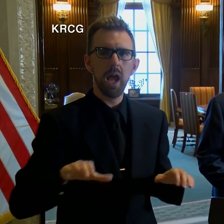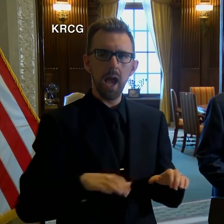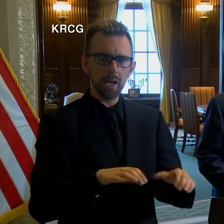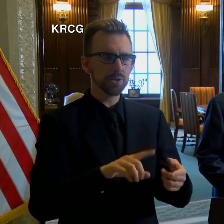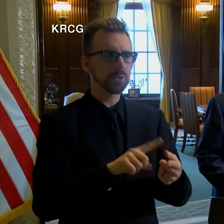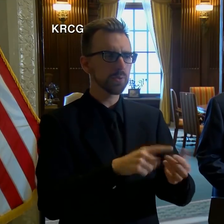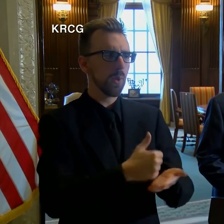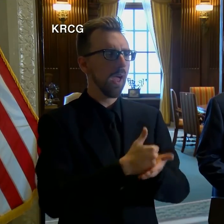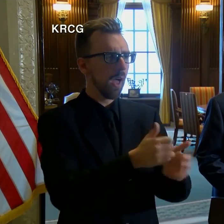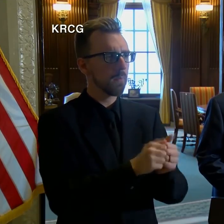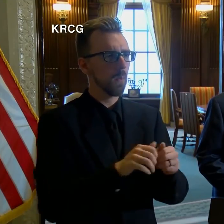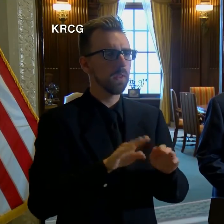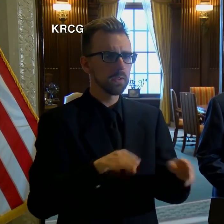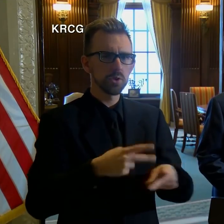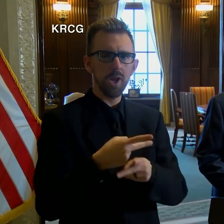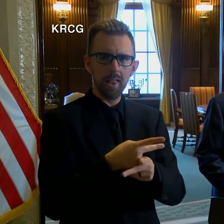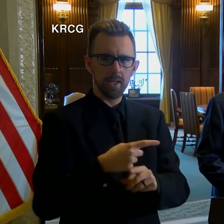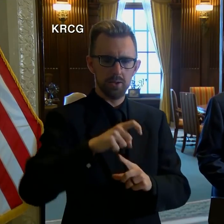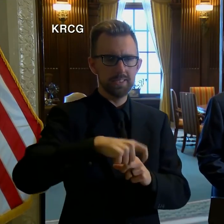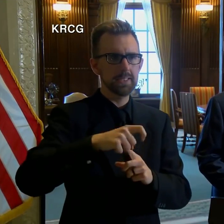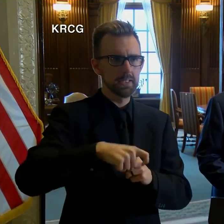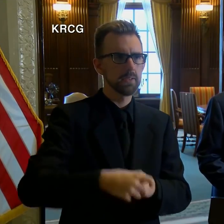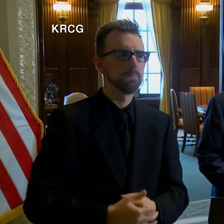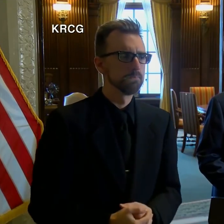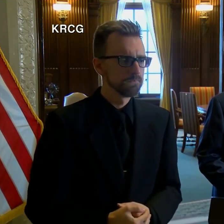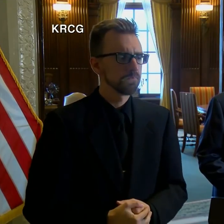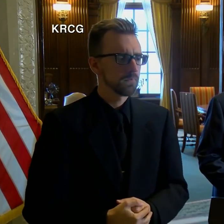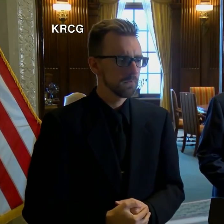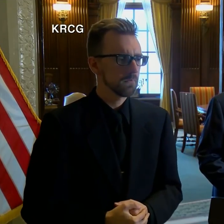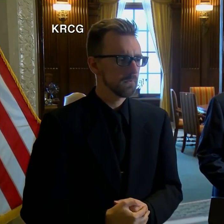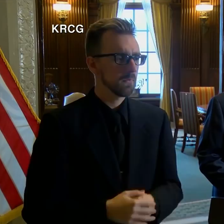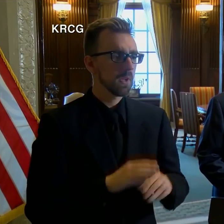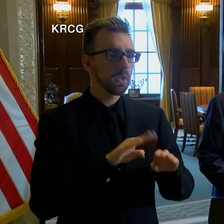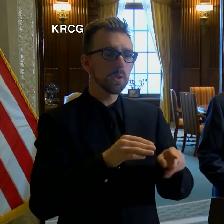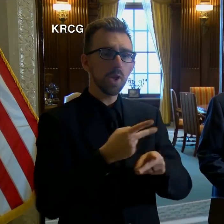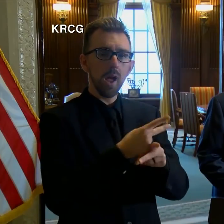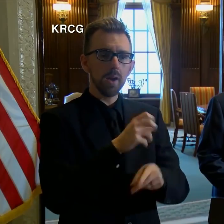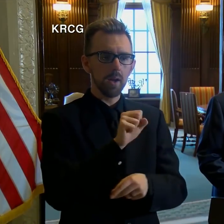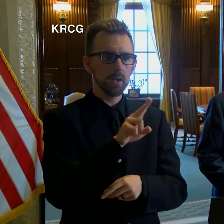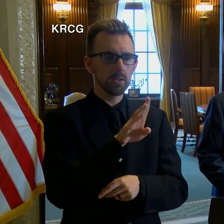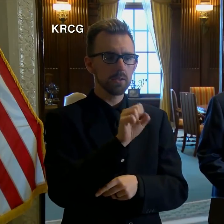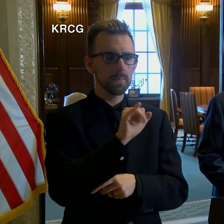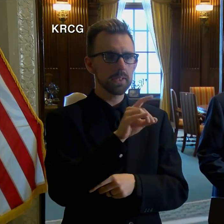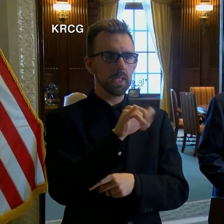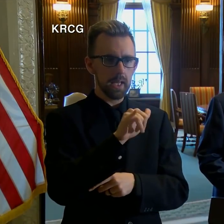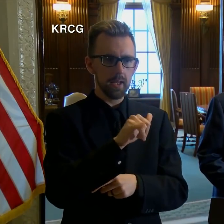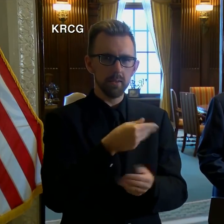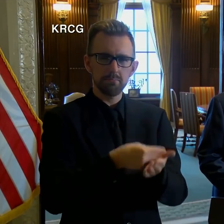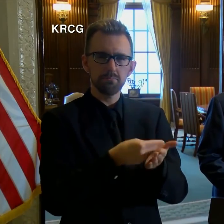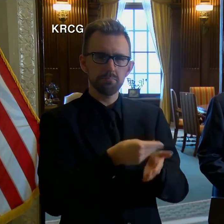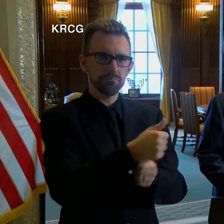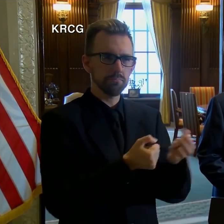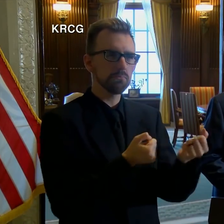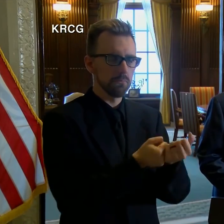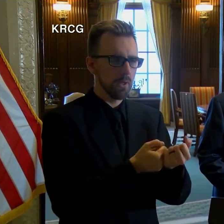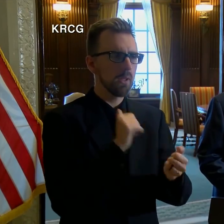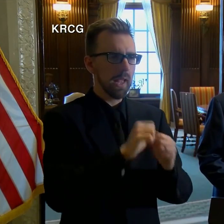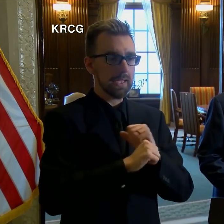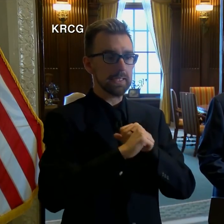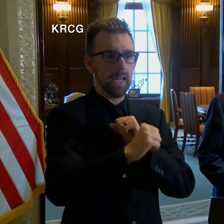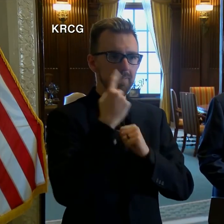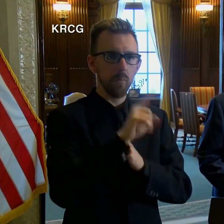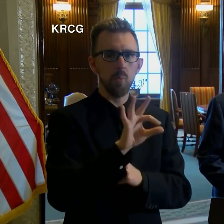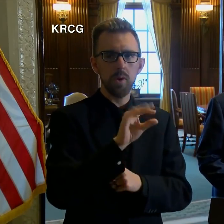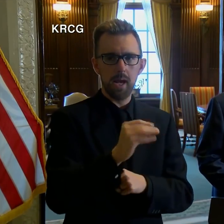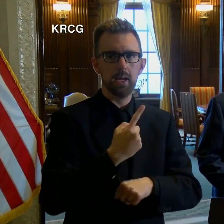assist with child care needs. Child care subsidy program benefits are now extended for 90